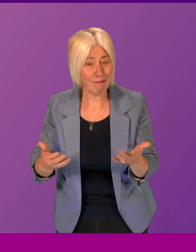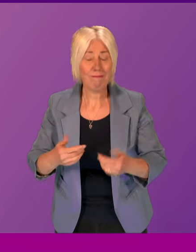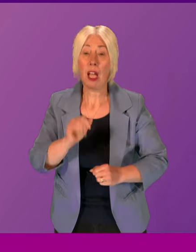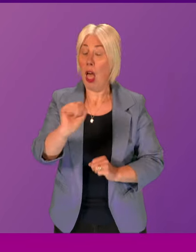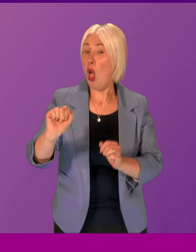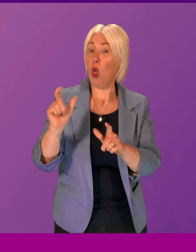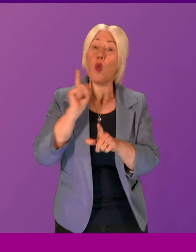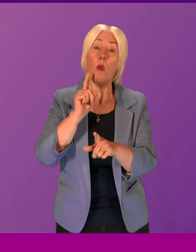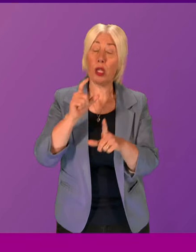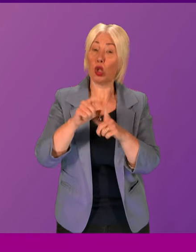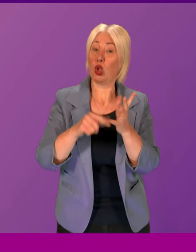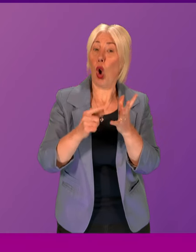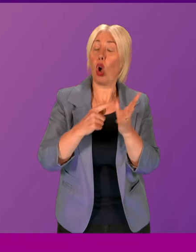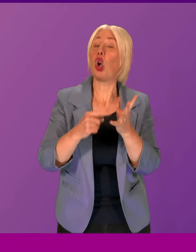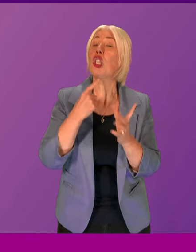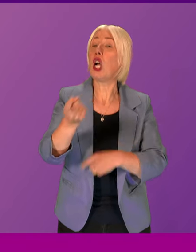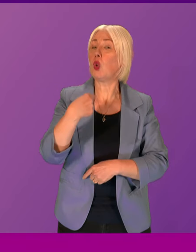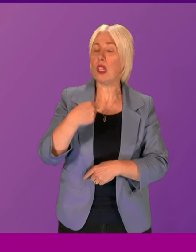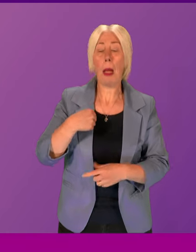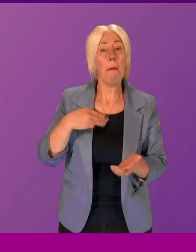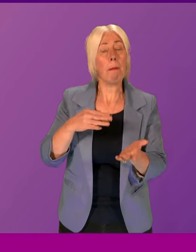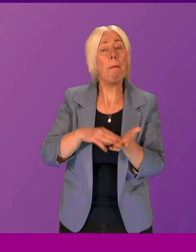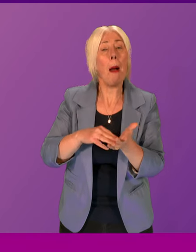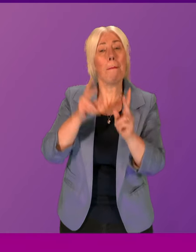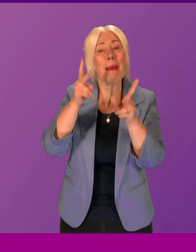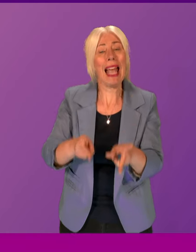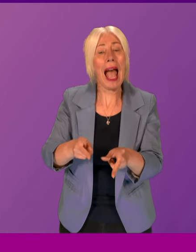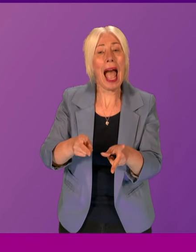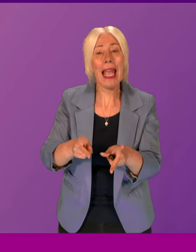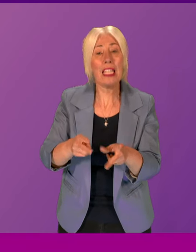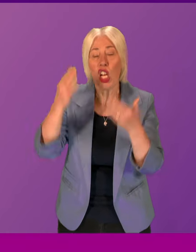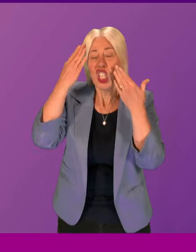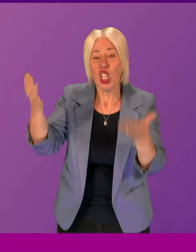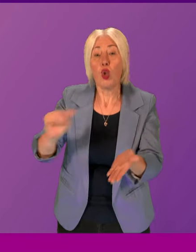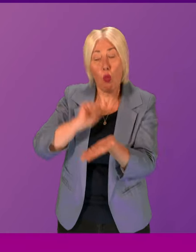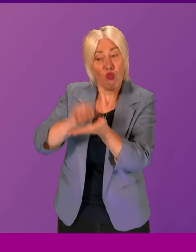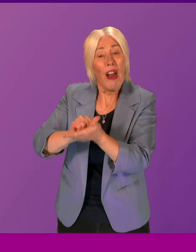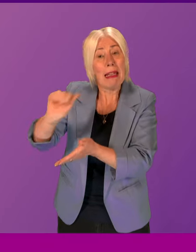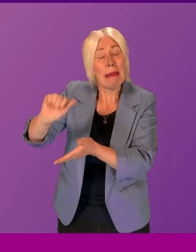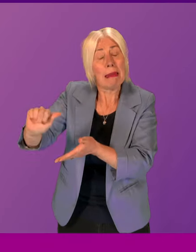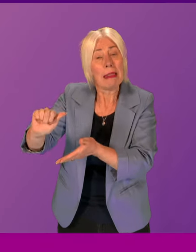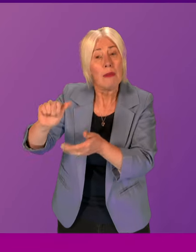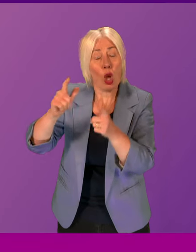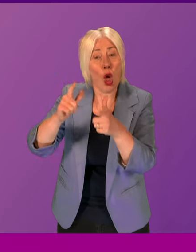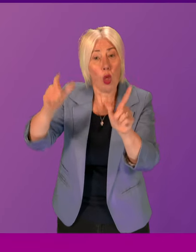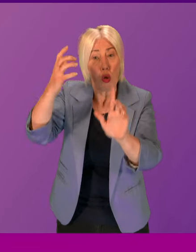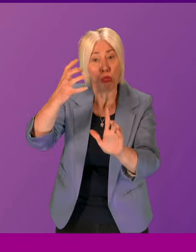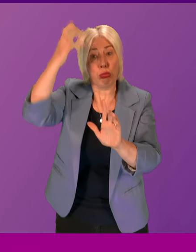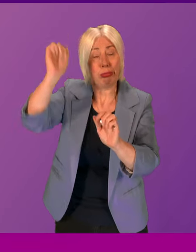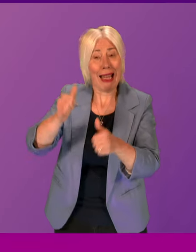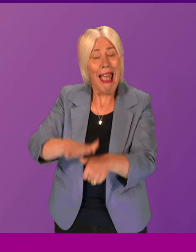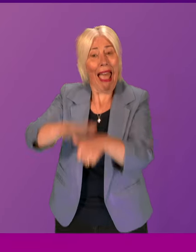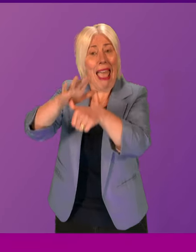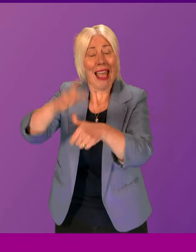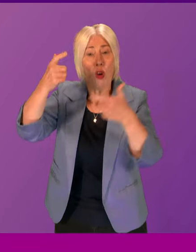my mum died not knowing she was right. The Lord Advocate is head of the independent judiciary in Scotland,